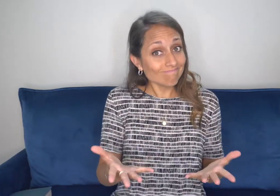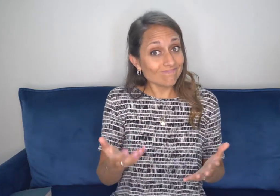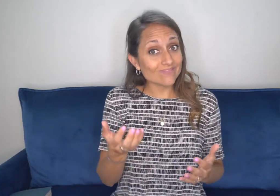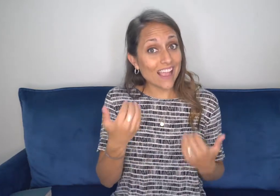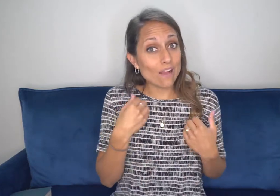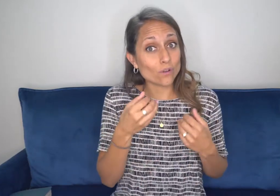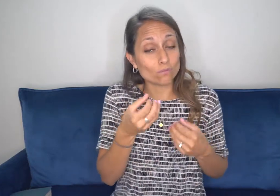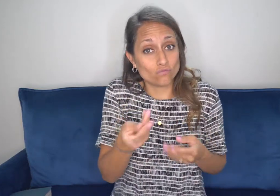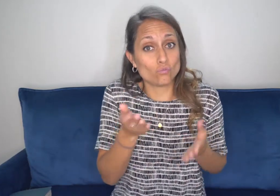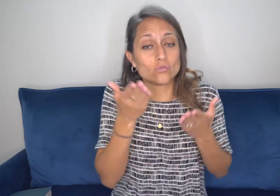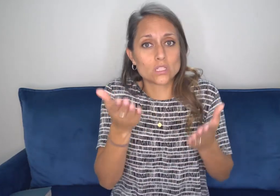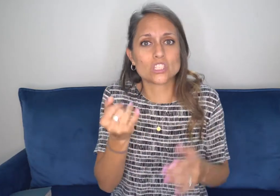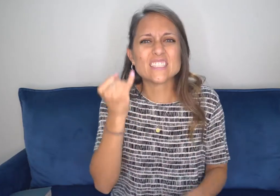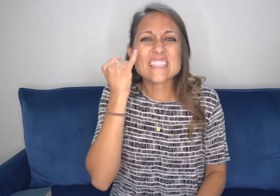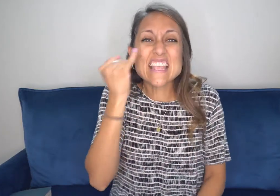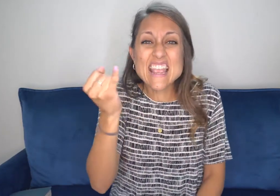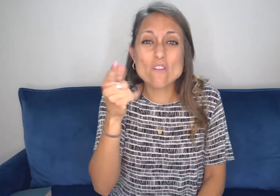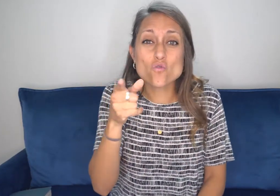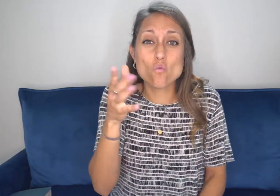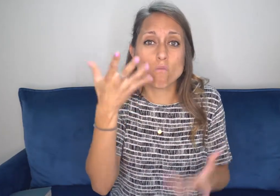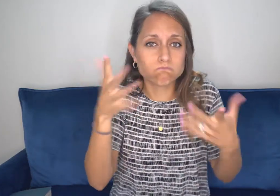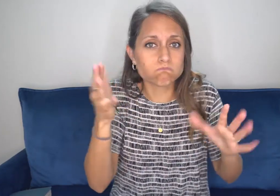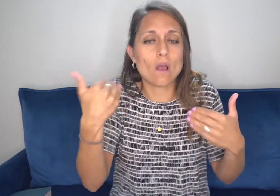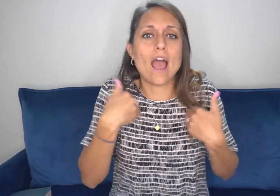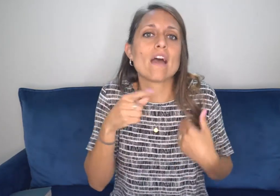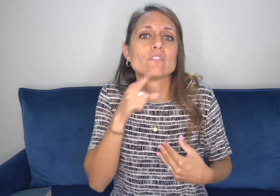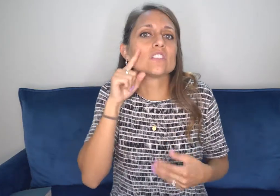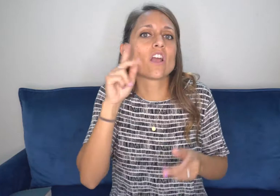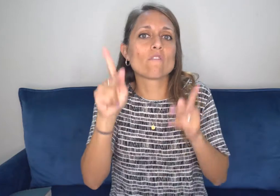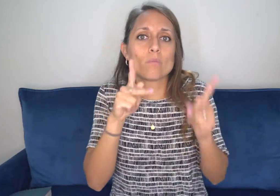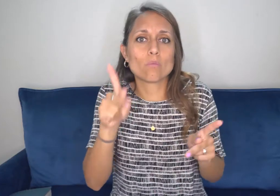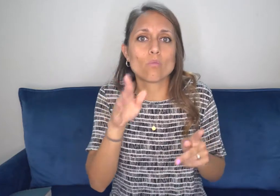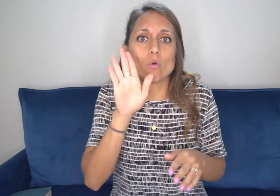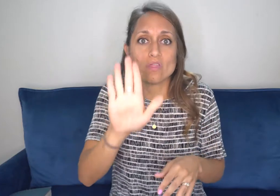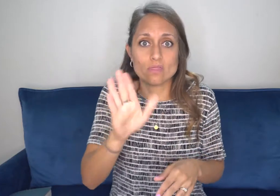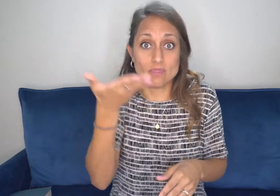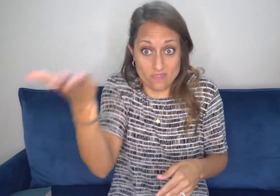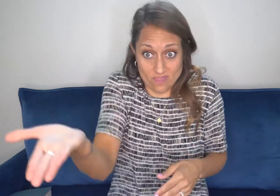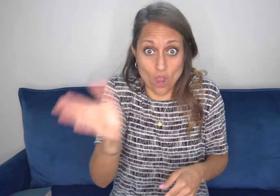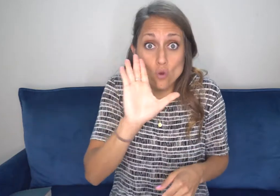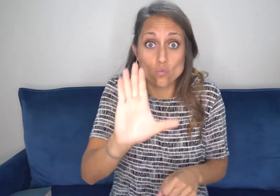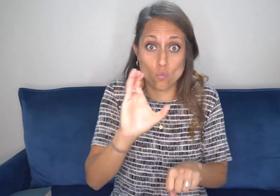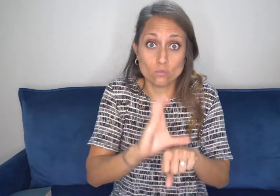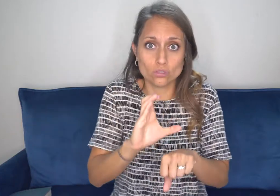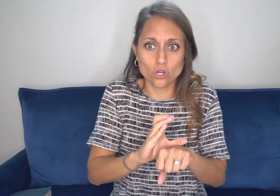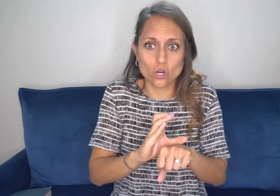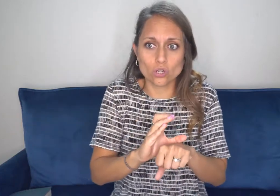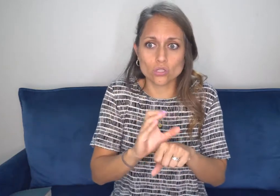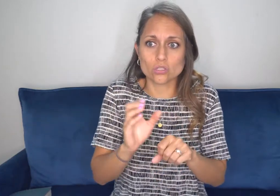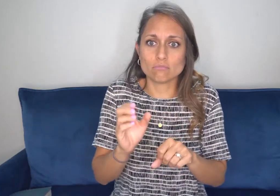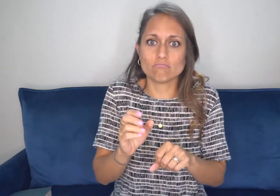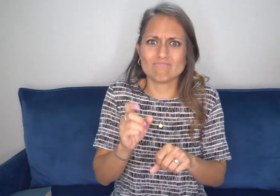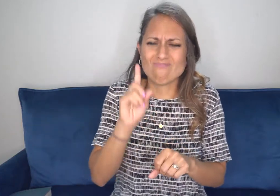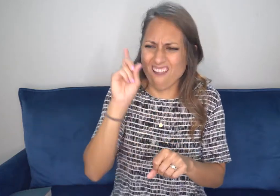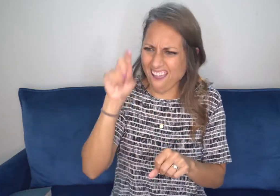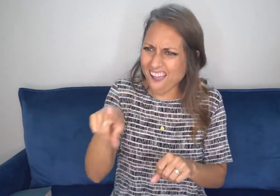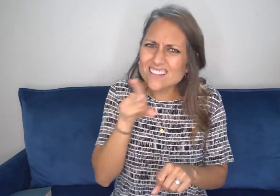serve the deaf community or deaf people? Well, I have a few suggestions for you. If you have deaf people